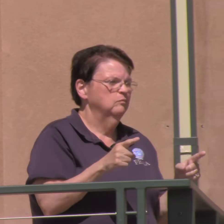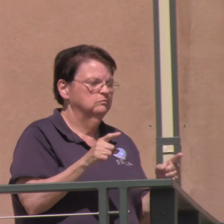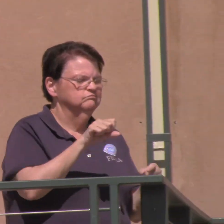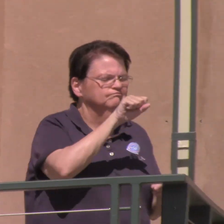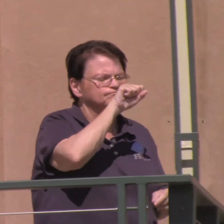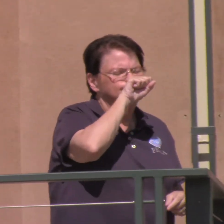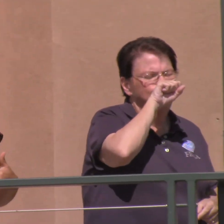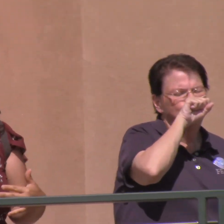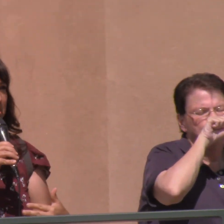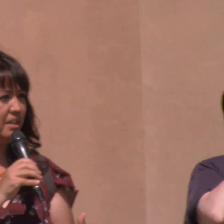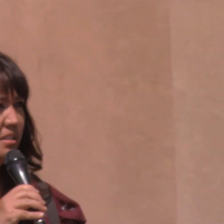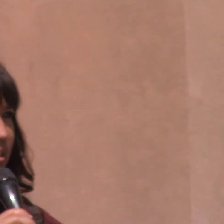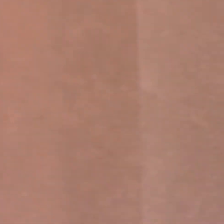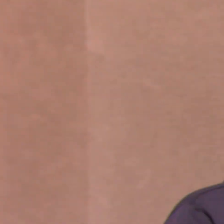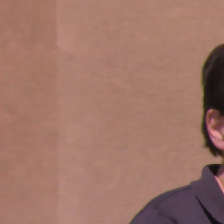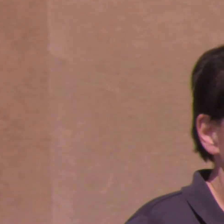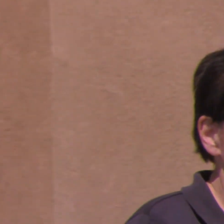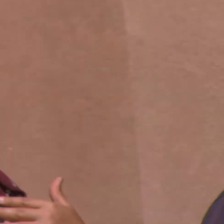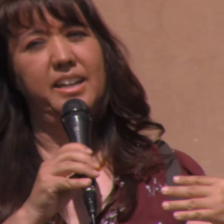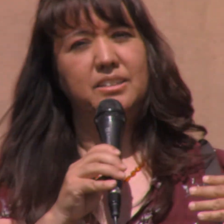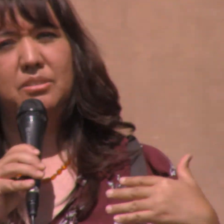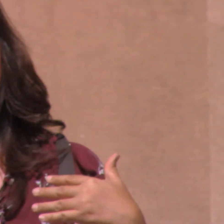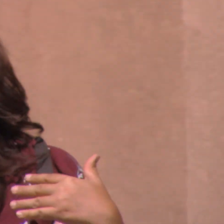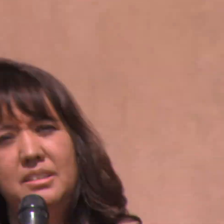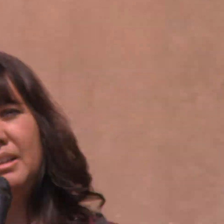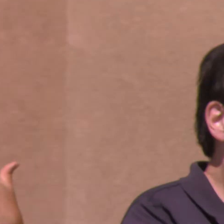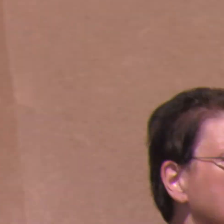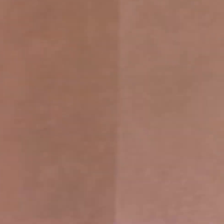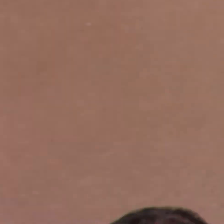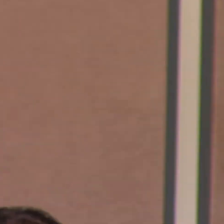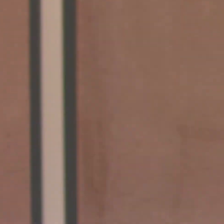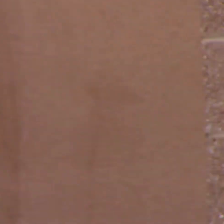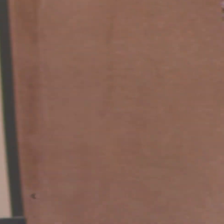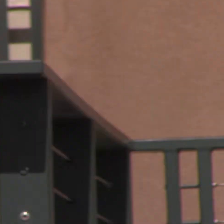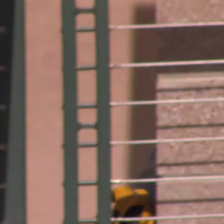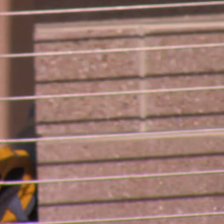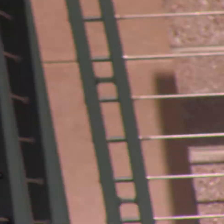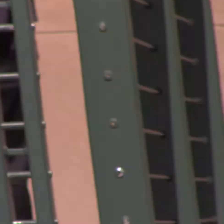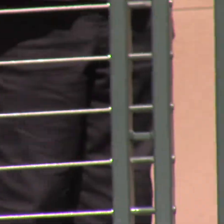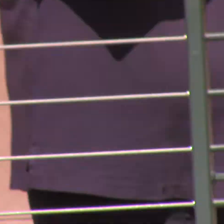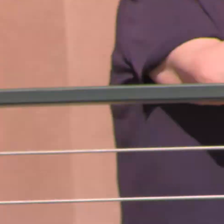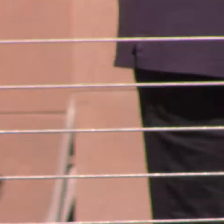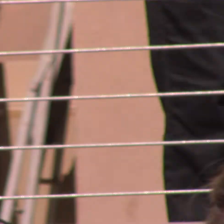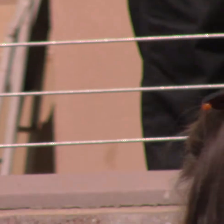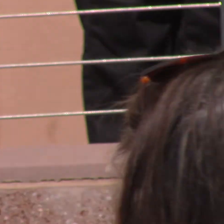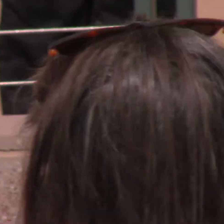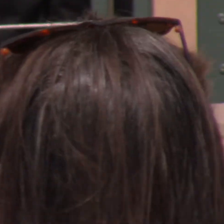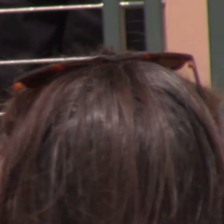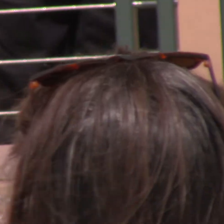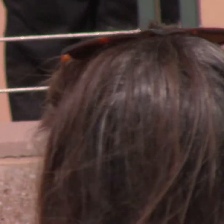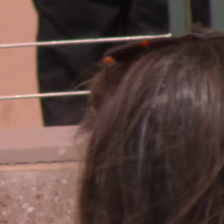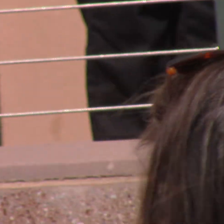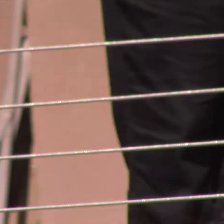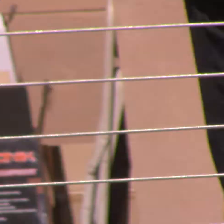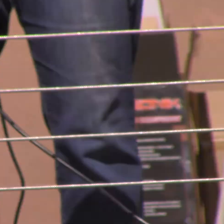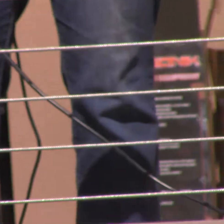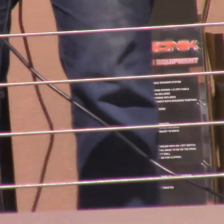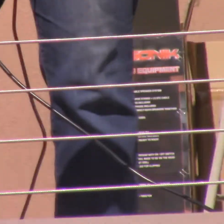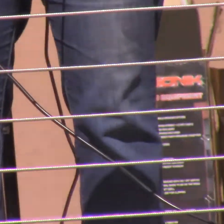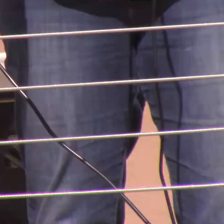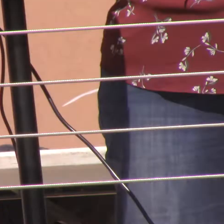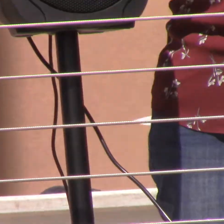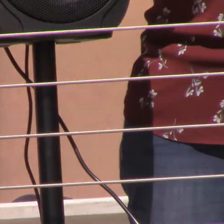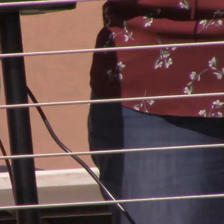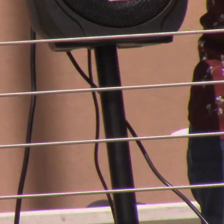land, we will rebuild and we'll keep this community going for future generations. One other